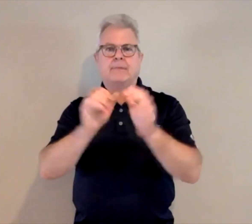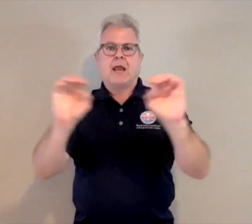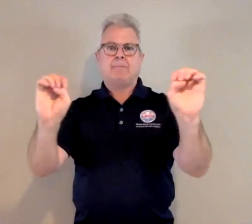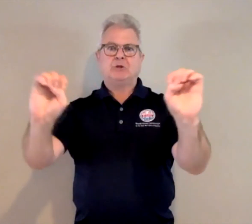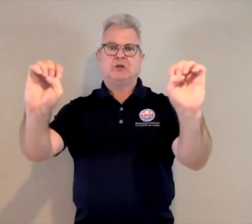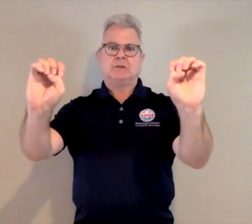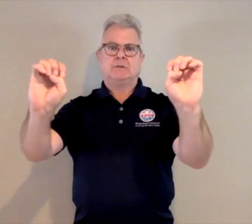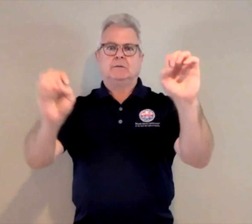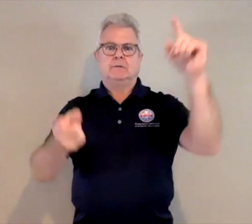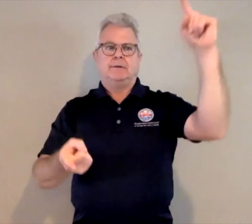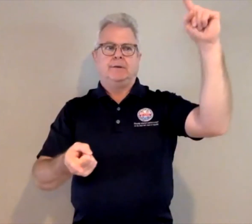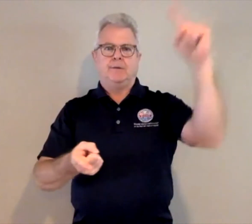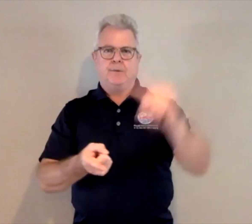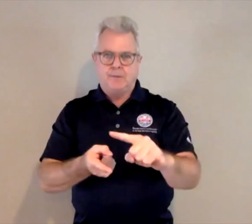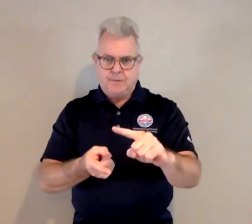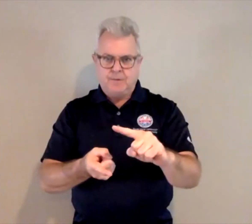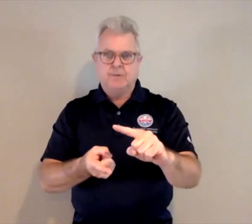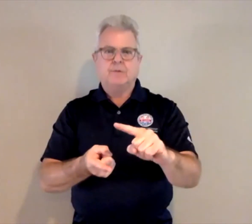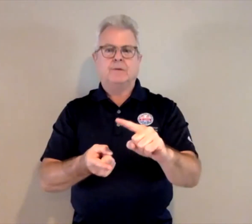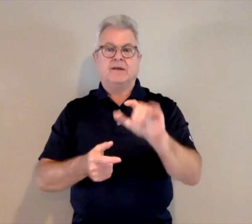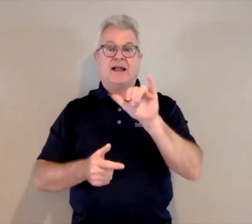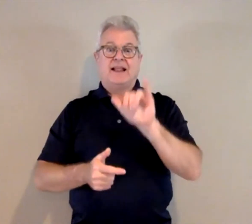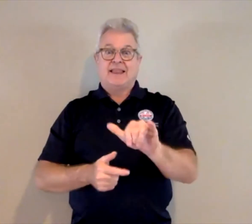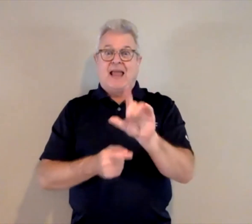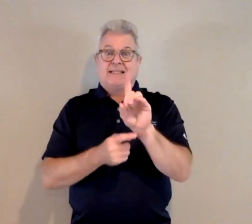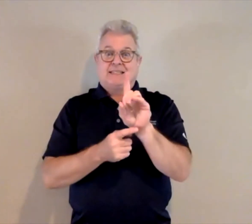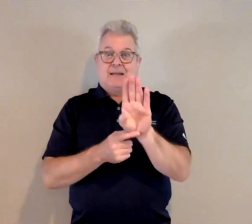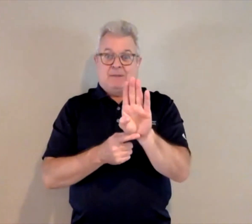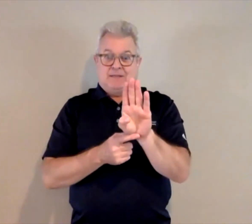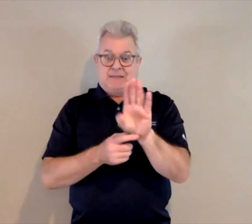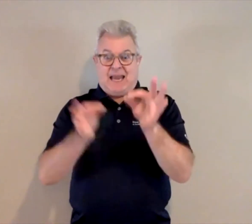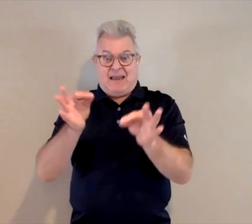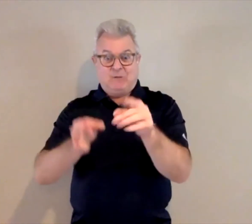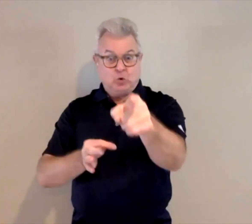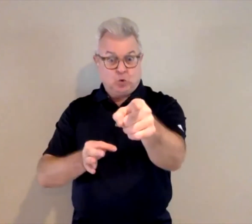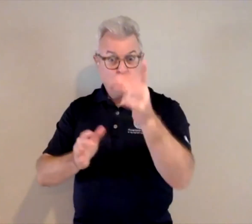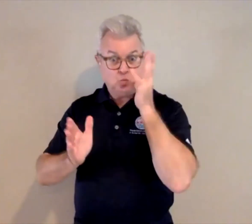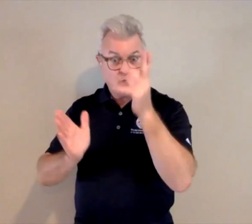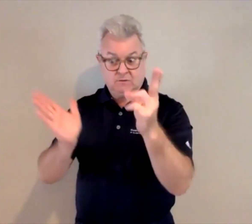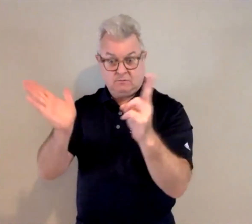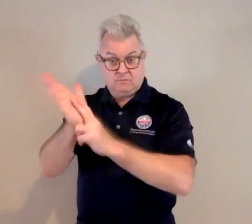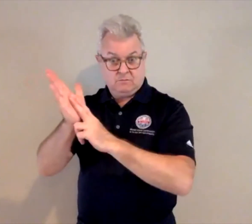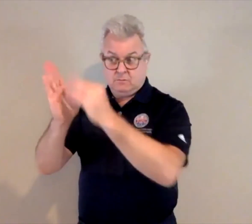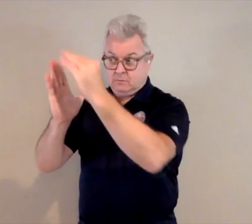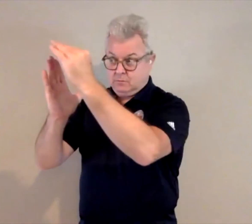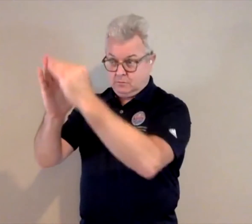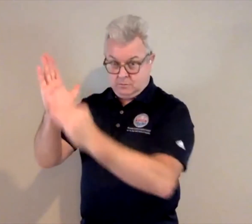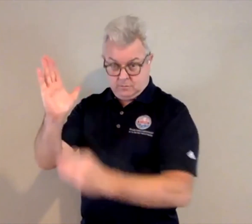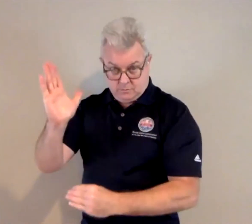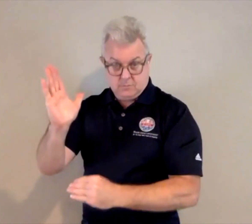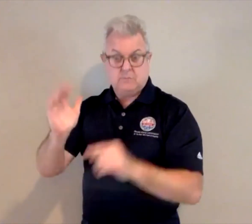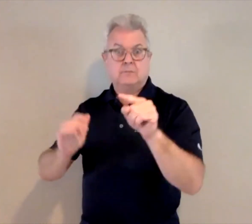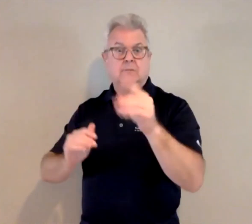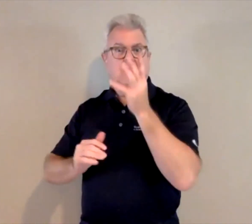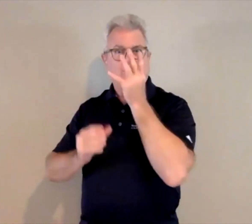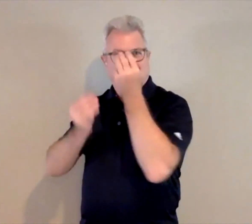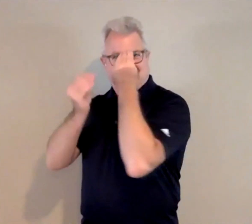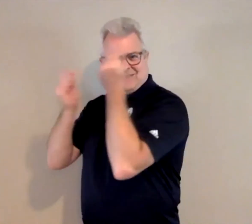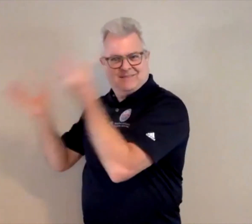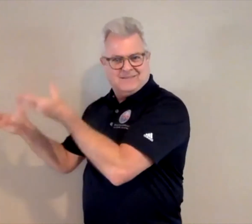and it really helps lessen those kinds of things happening in an emergency. If you were to sign up for the